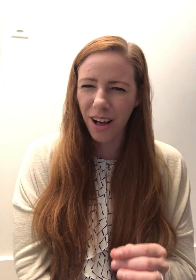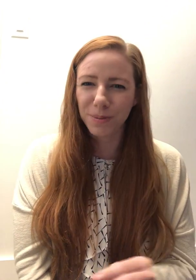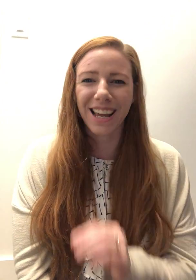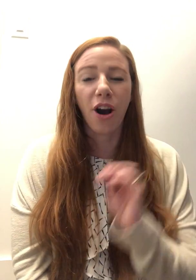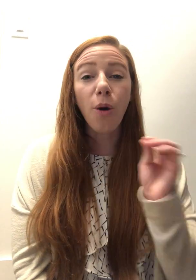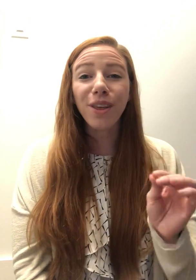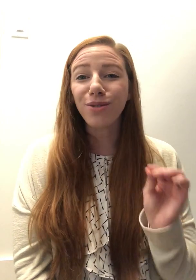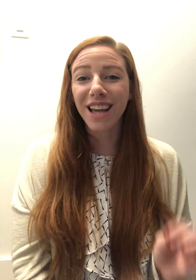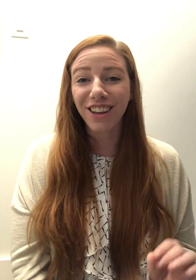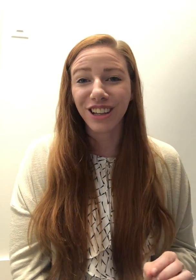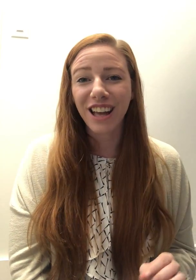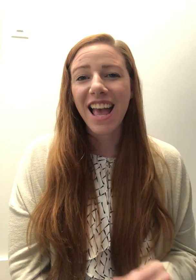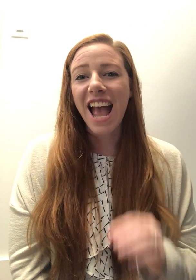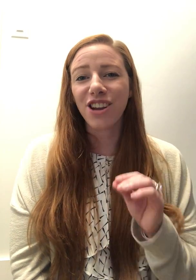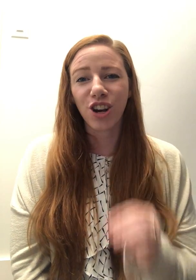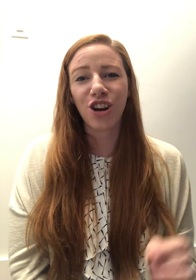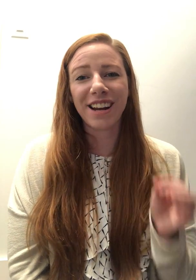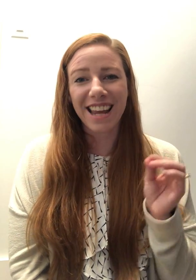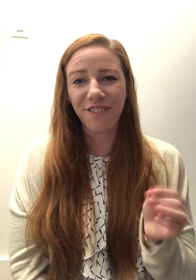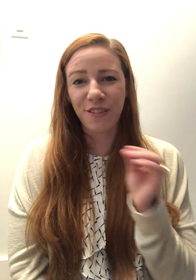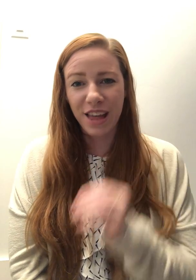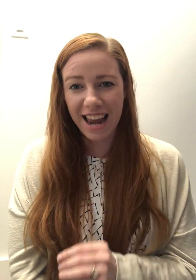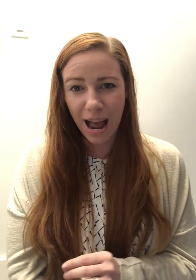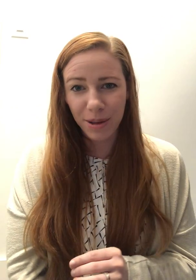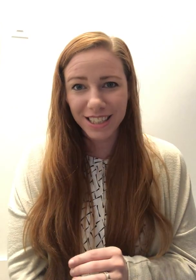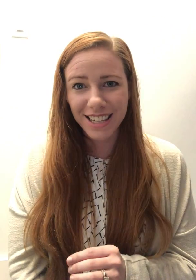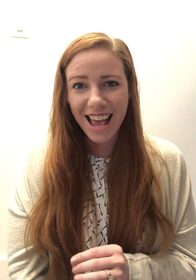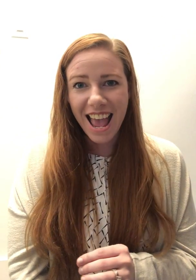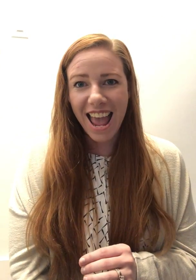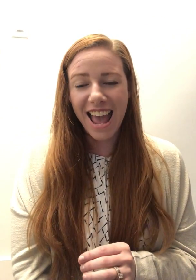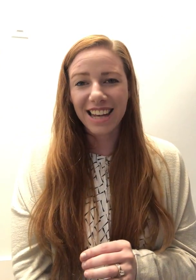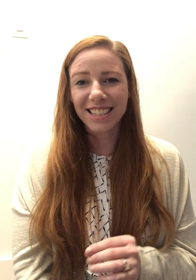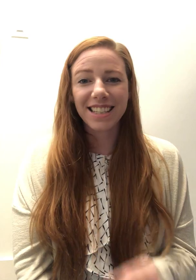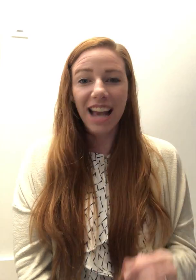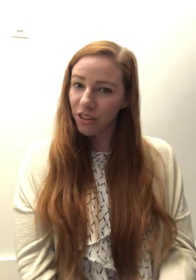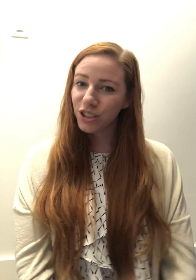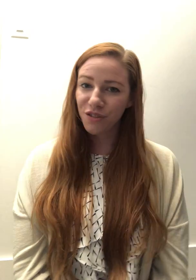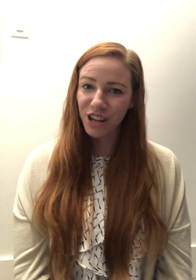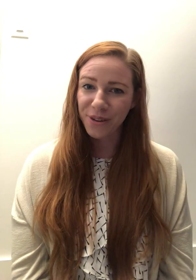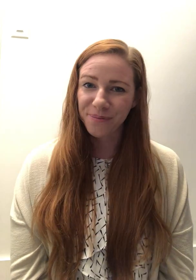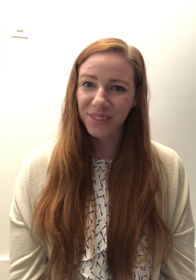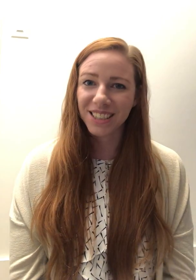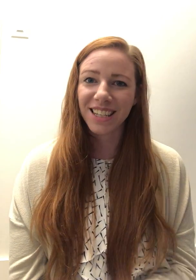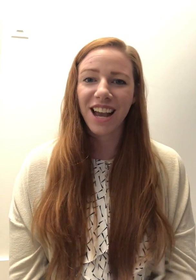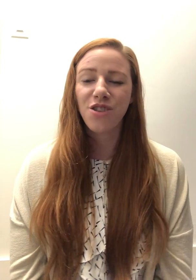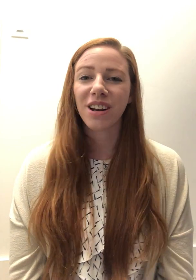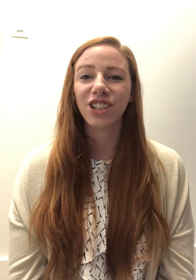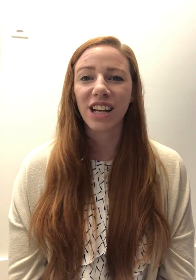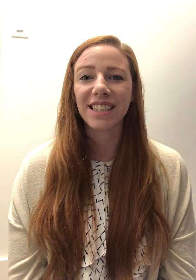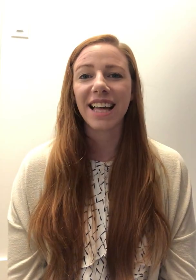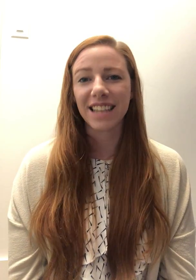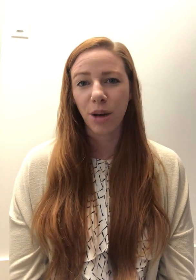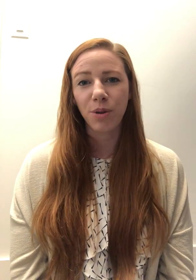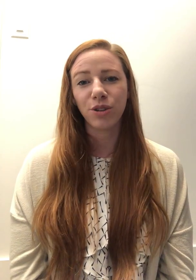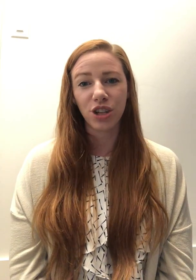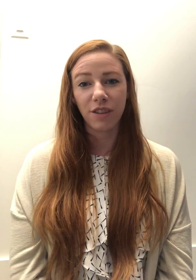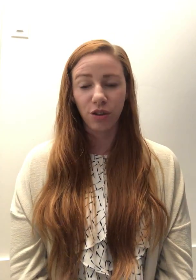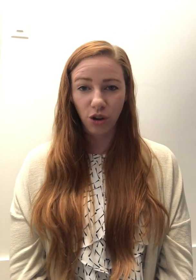helps. I hope that you take a look at your current if-then habits and see how they're serving you and see how you can adjust that to help you achieve your